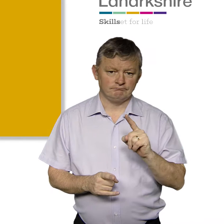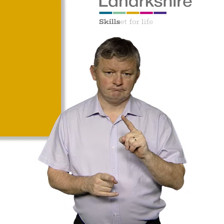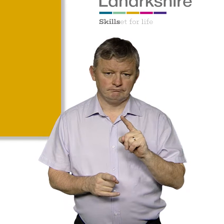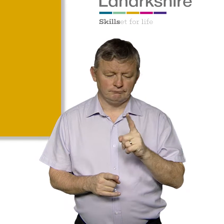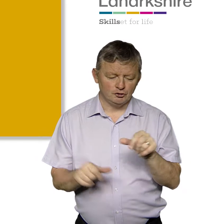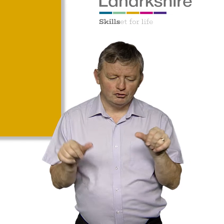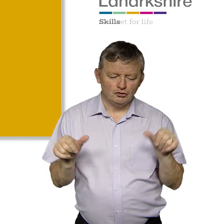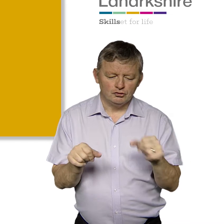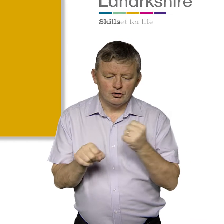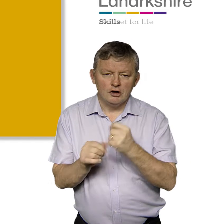Which is